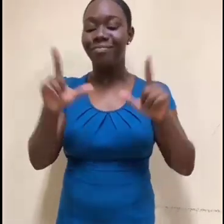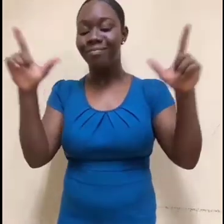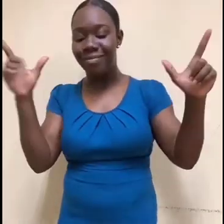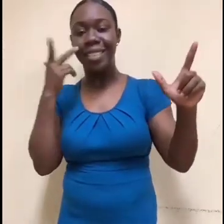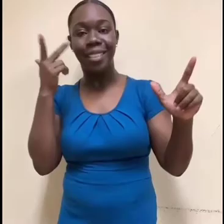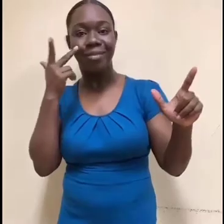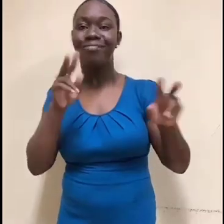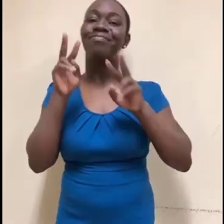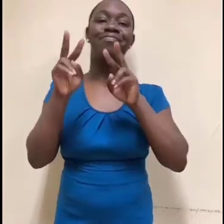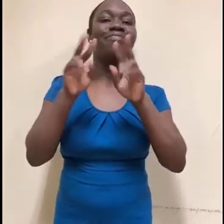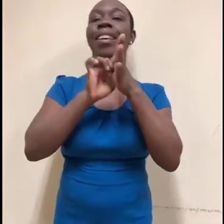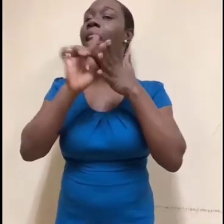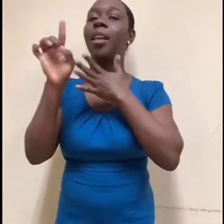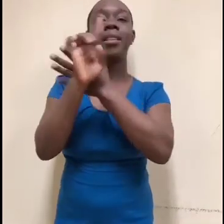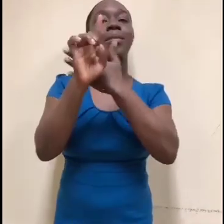We'll see you next week.